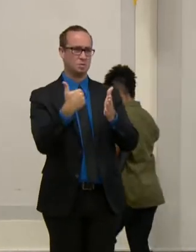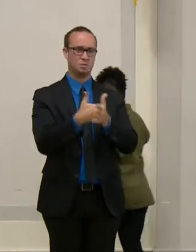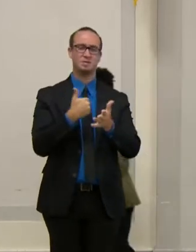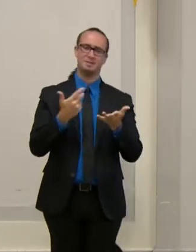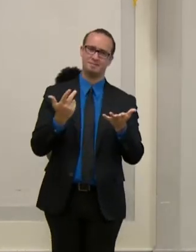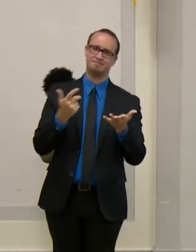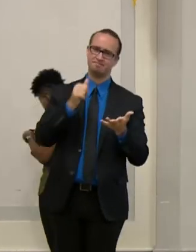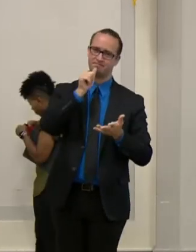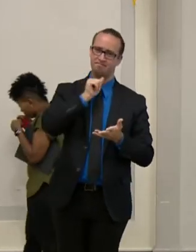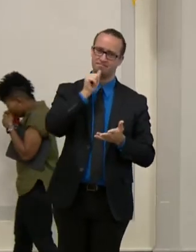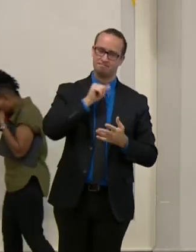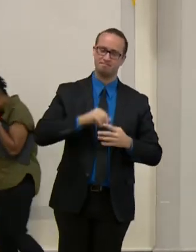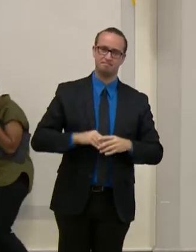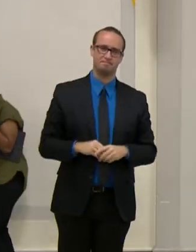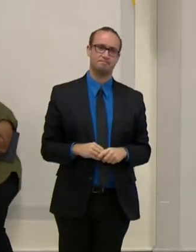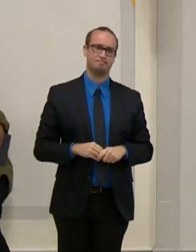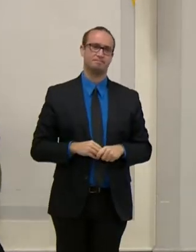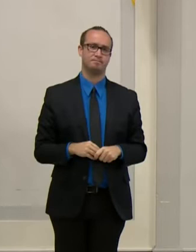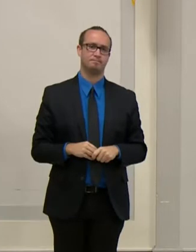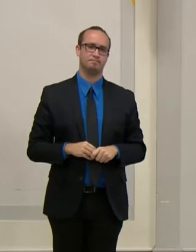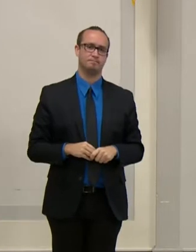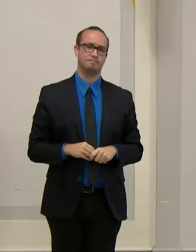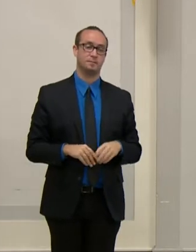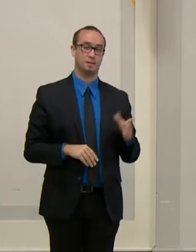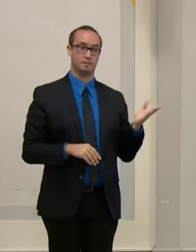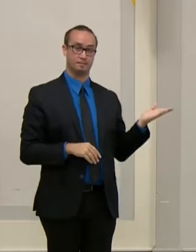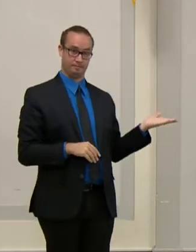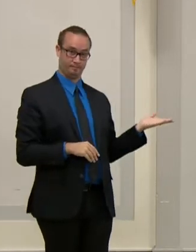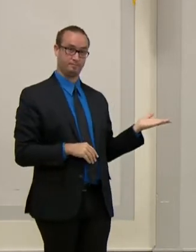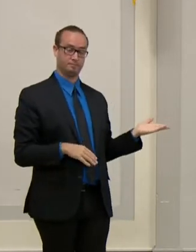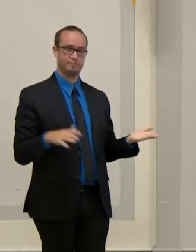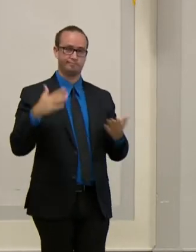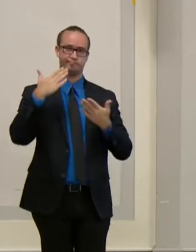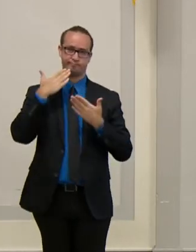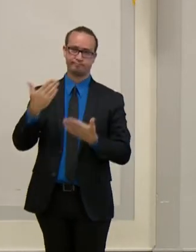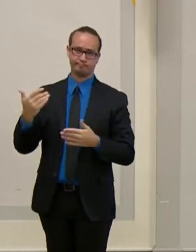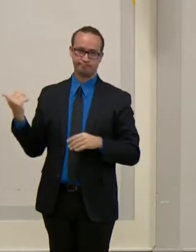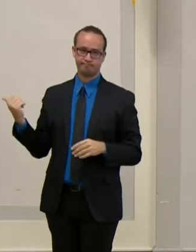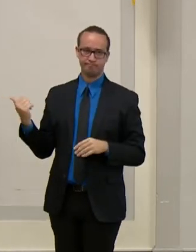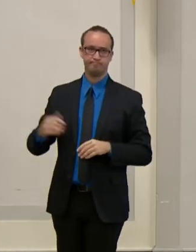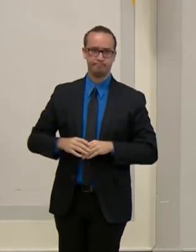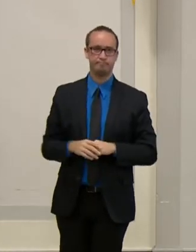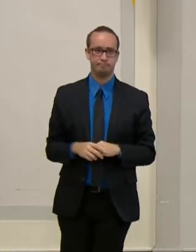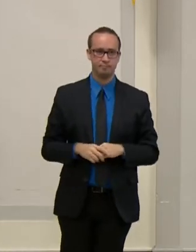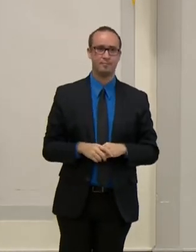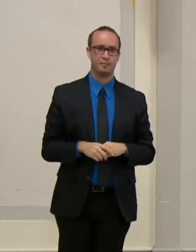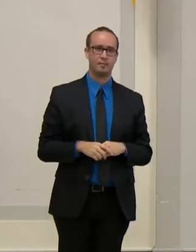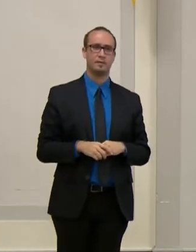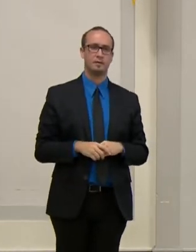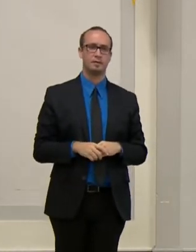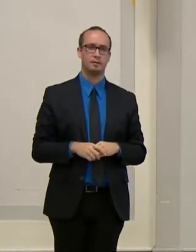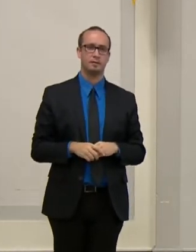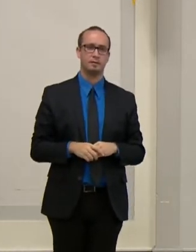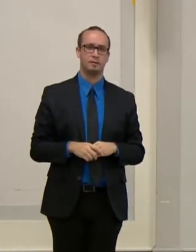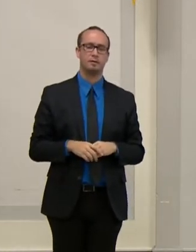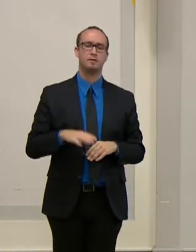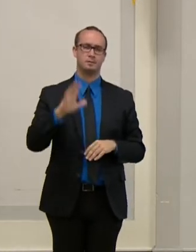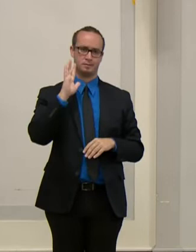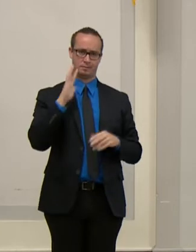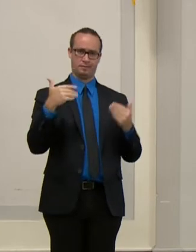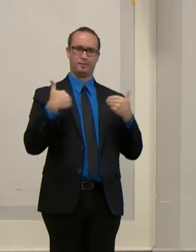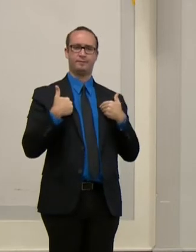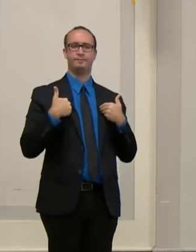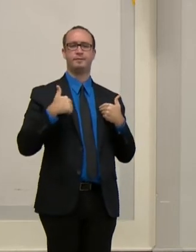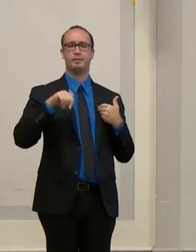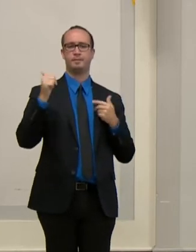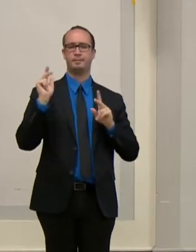Thank you, Dr. DeRosa. On Monday, I joined our fellow delegation to speak out against the action being taken by the President and his